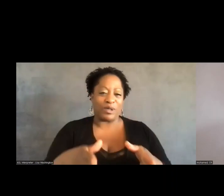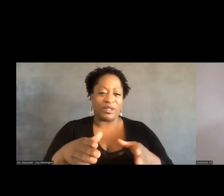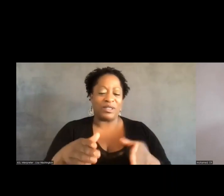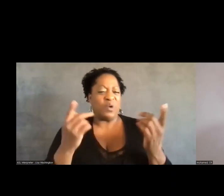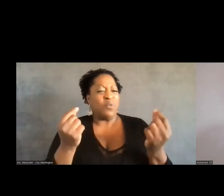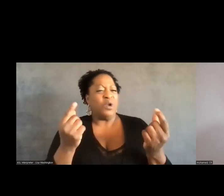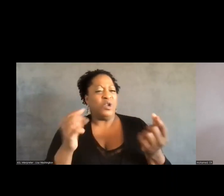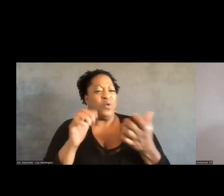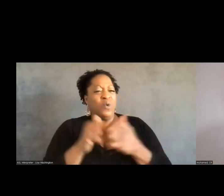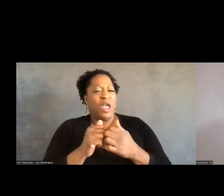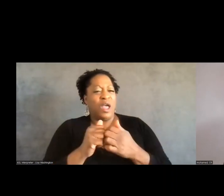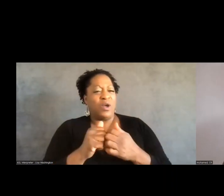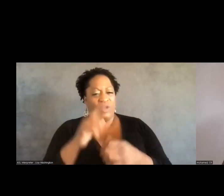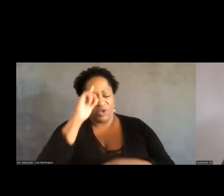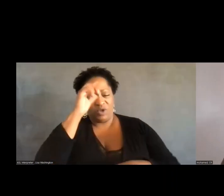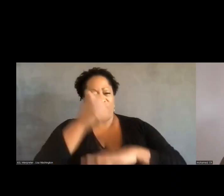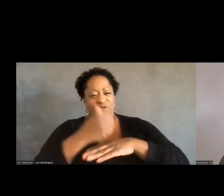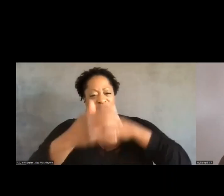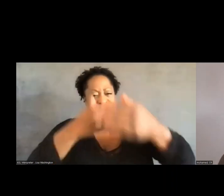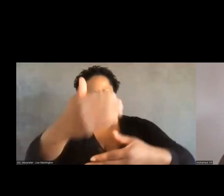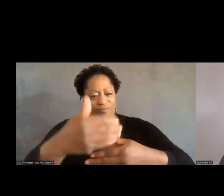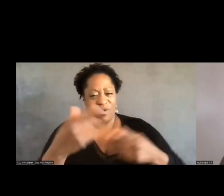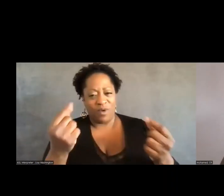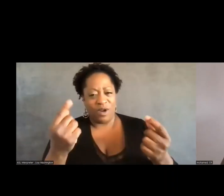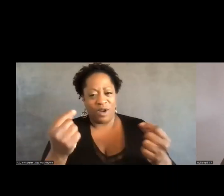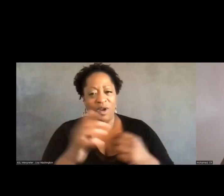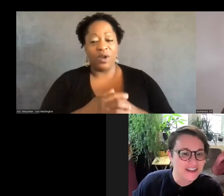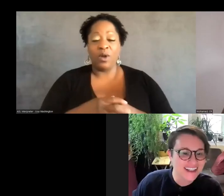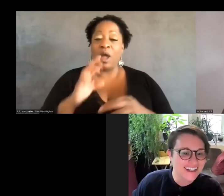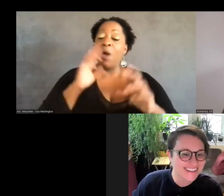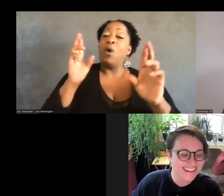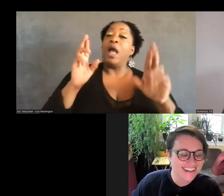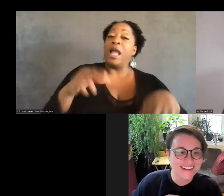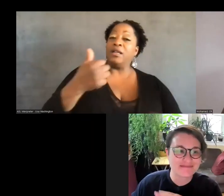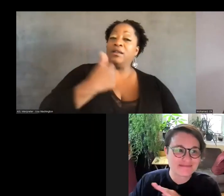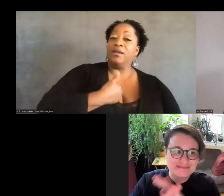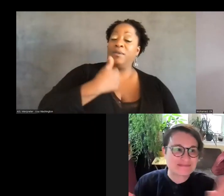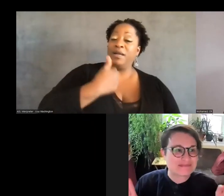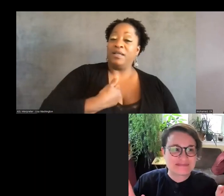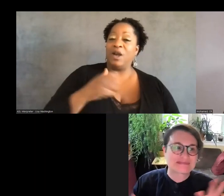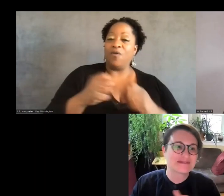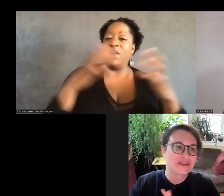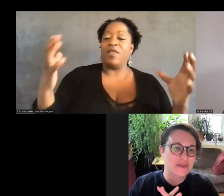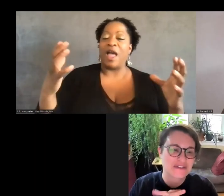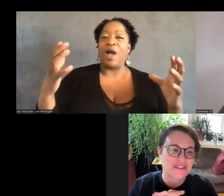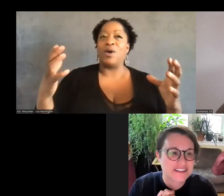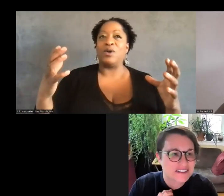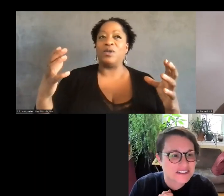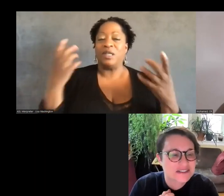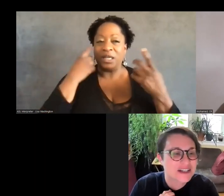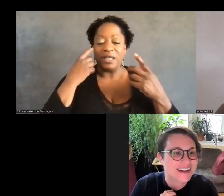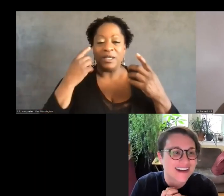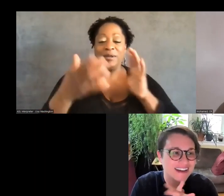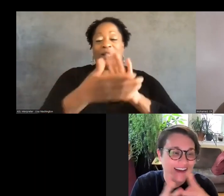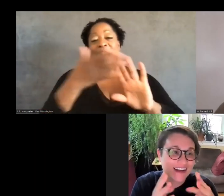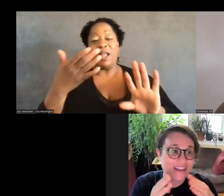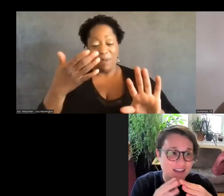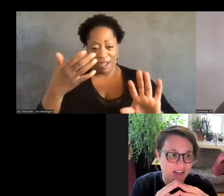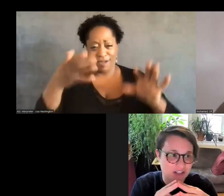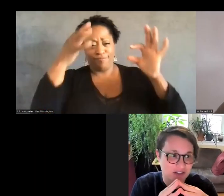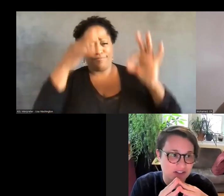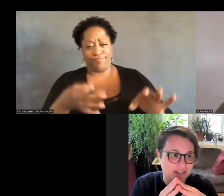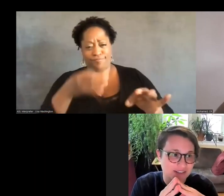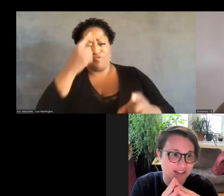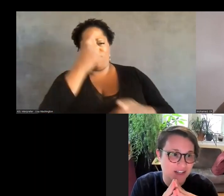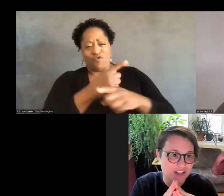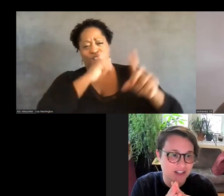I can try first to answer that with, without claiming I have any, um, foolproof answers to it. And I, and I